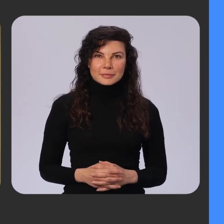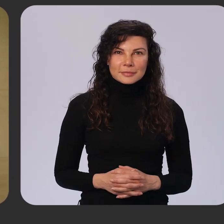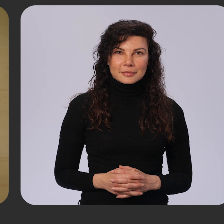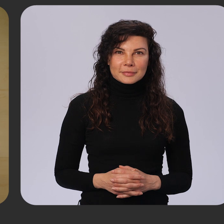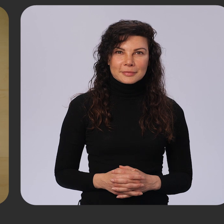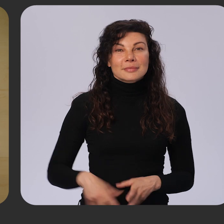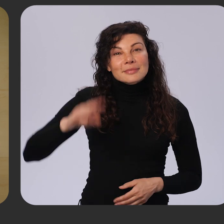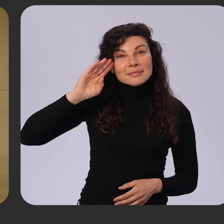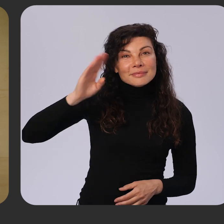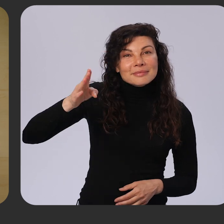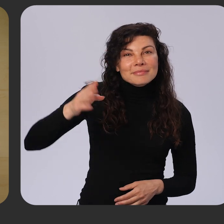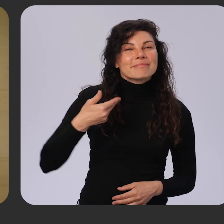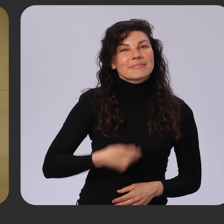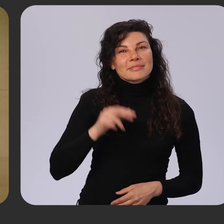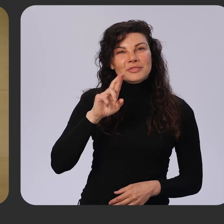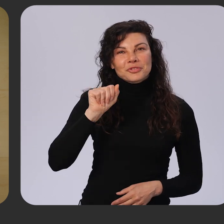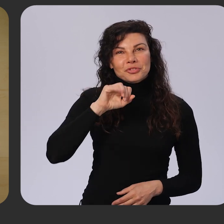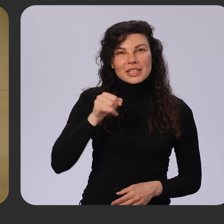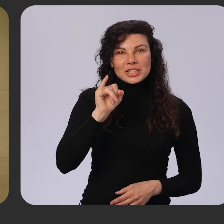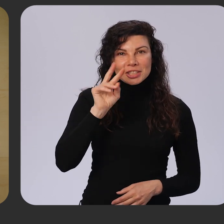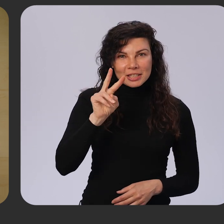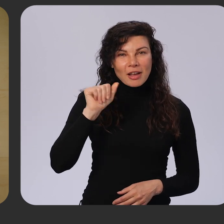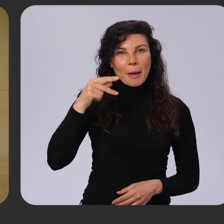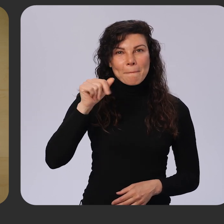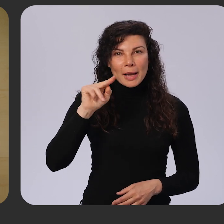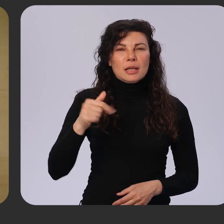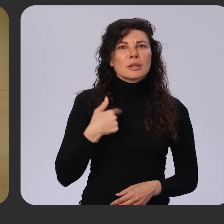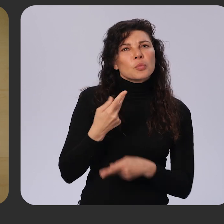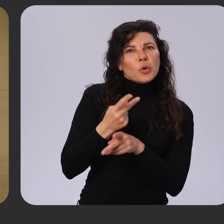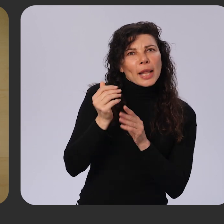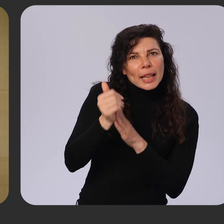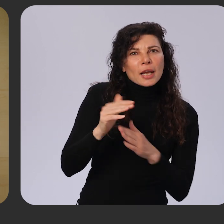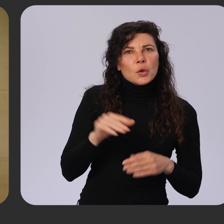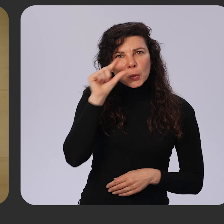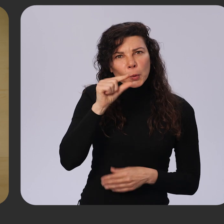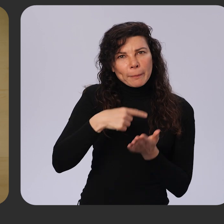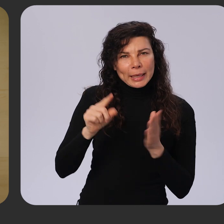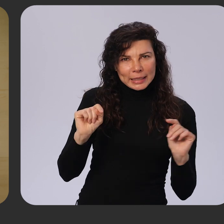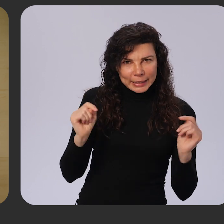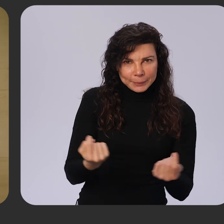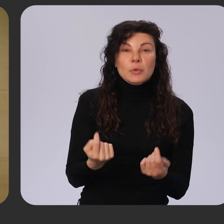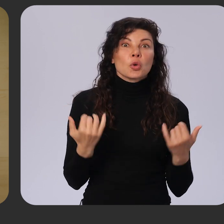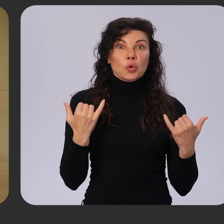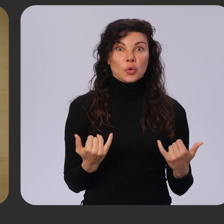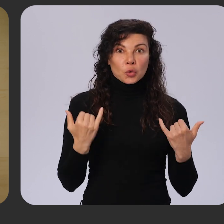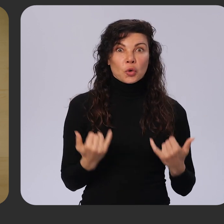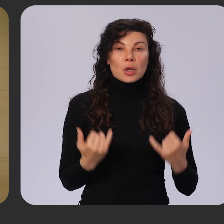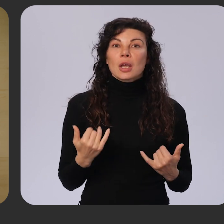Hi, my name is Rajiv Apana, and I'm a product lead on the Google Pay team. Today, I'm here to share